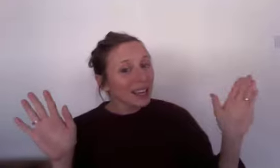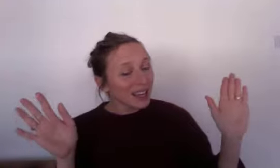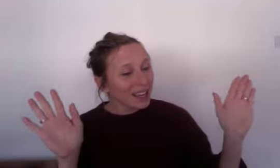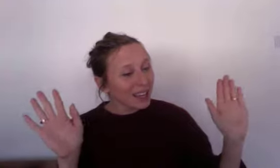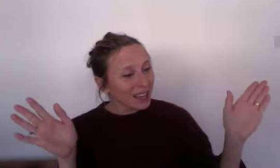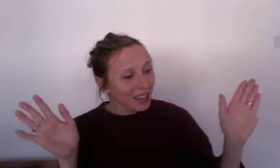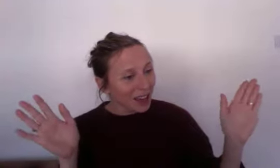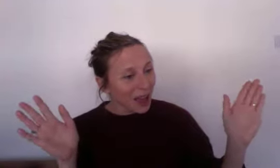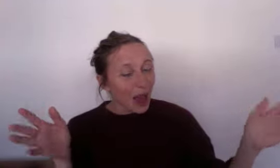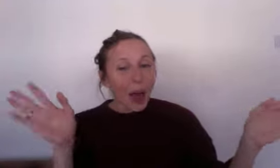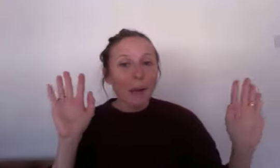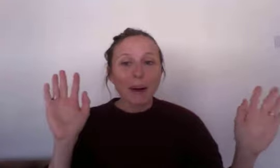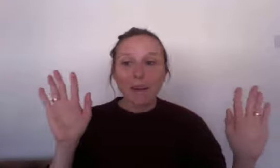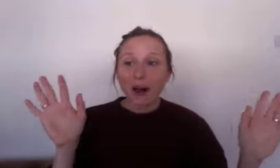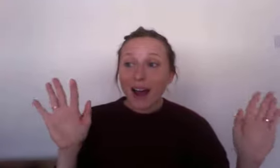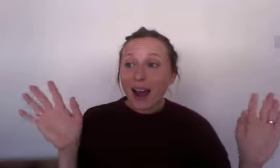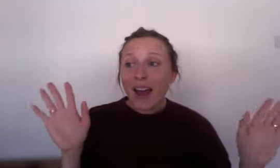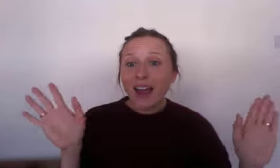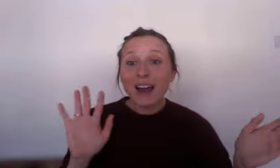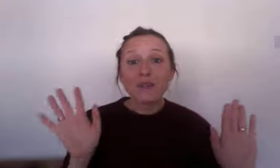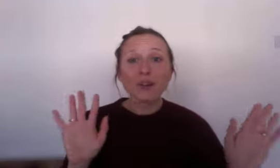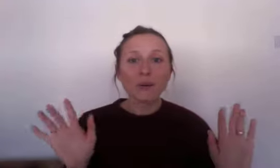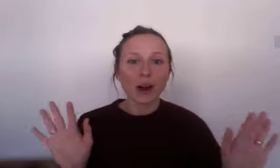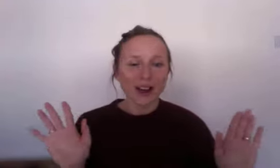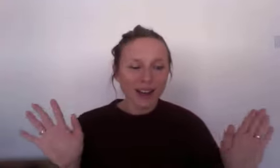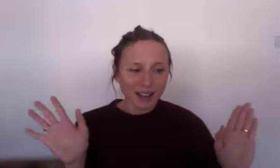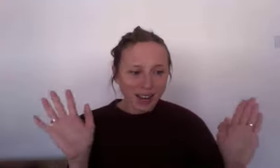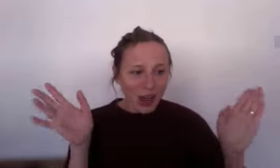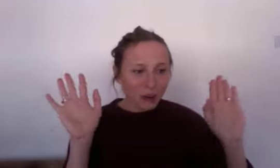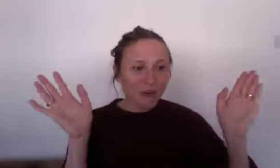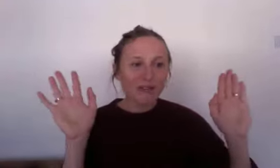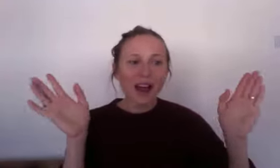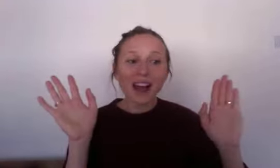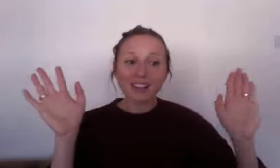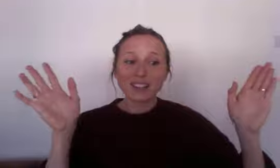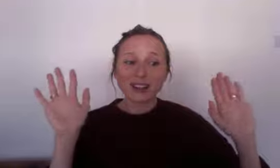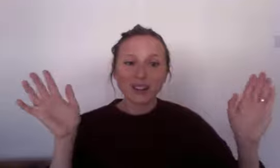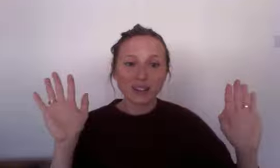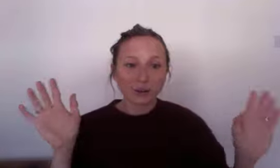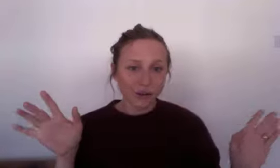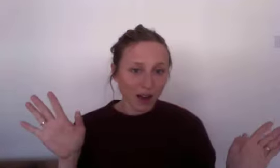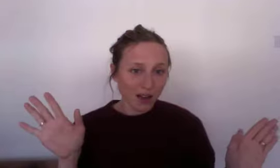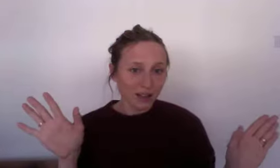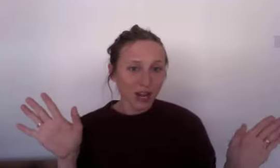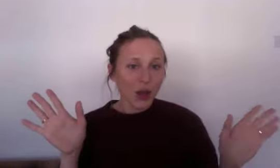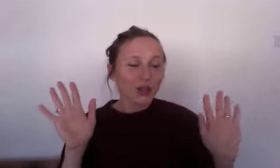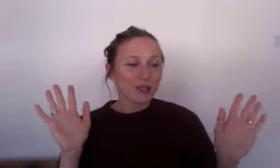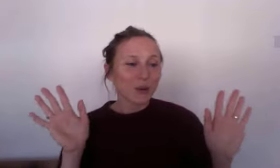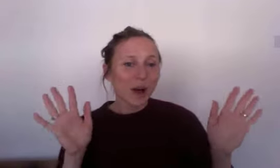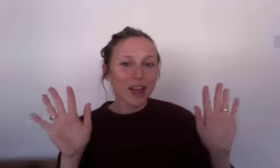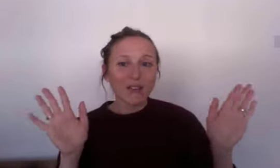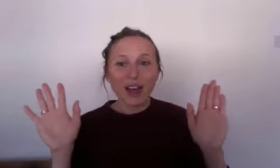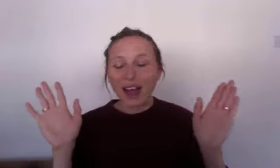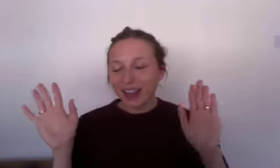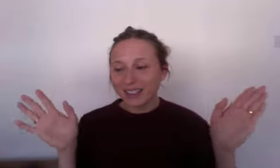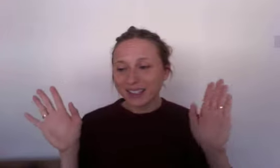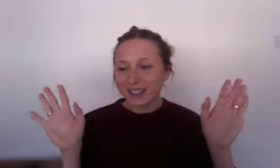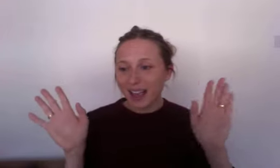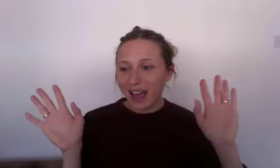bye bye everyone we've had a lot of fun so wave your hands and say